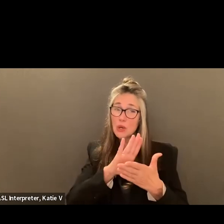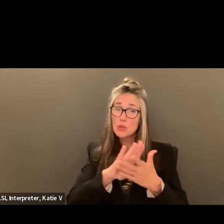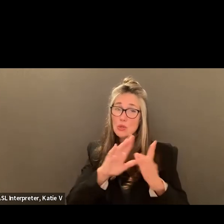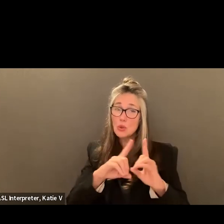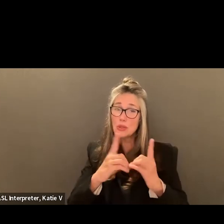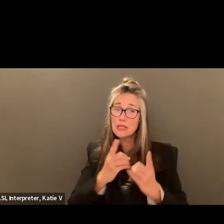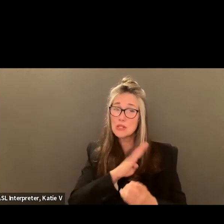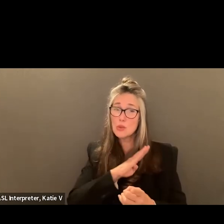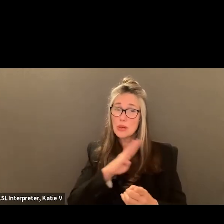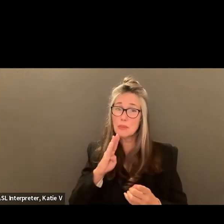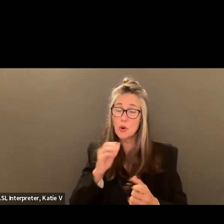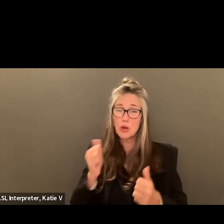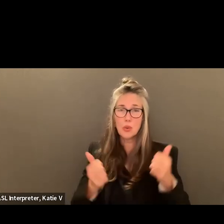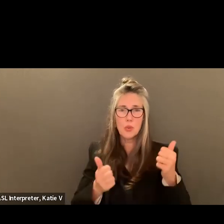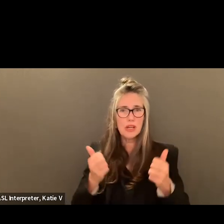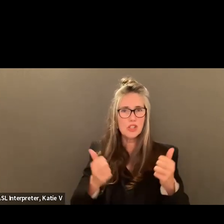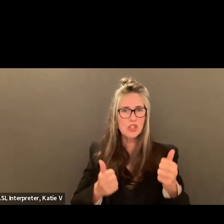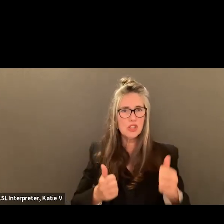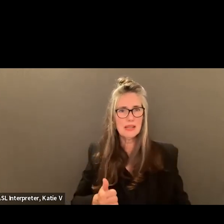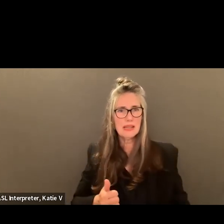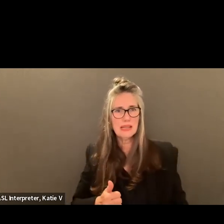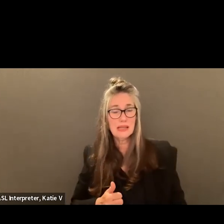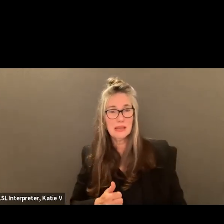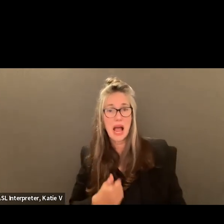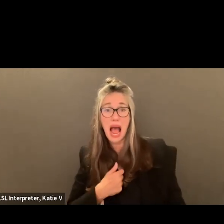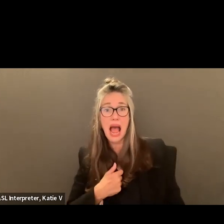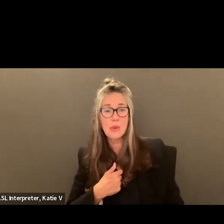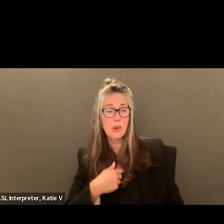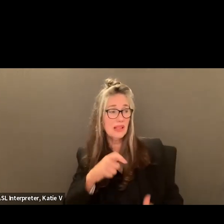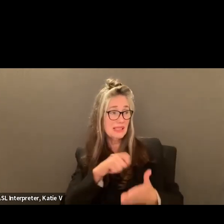I assume that's a question for your colleagues. So I will take notes.